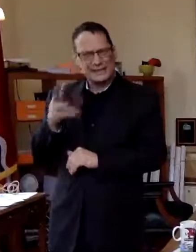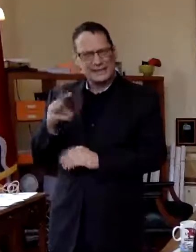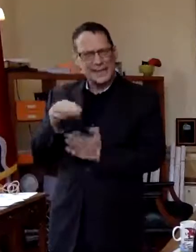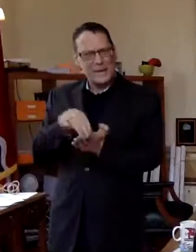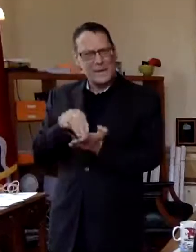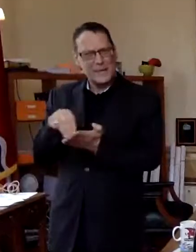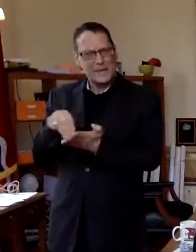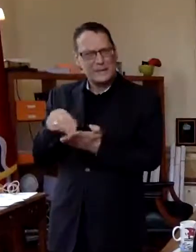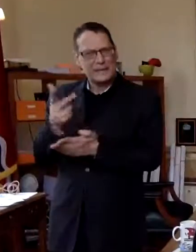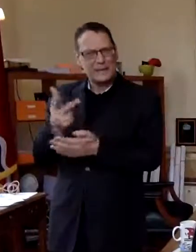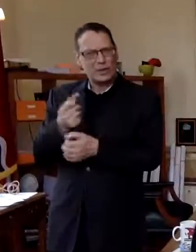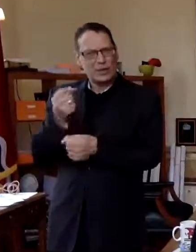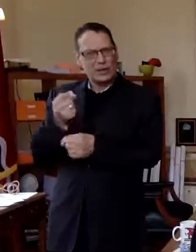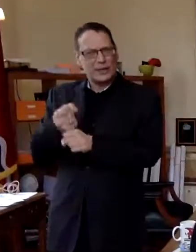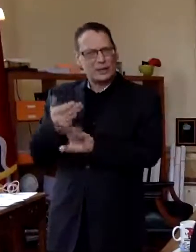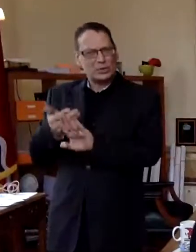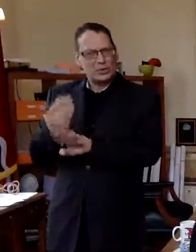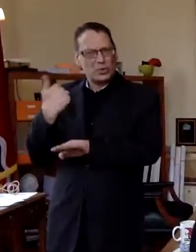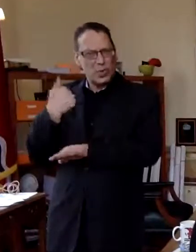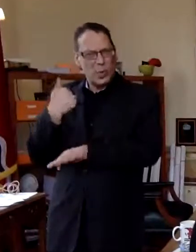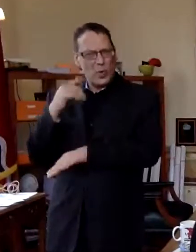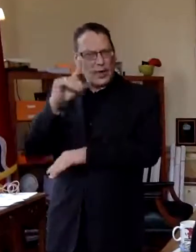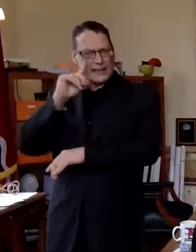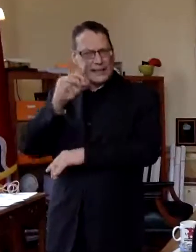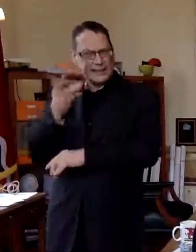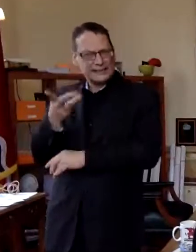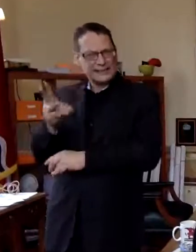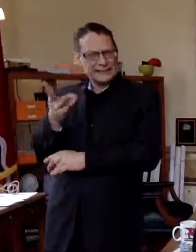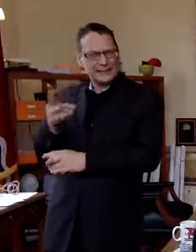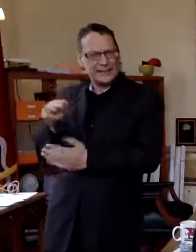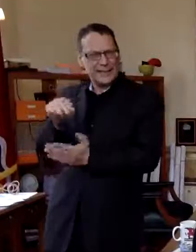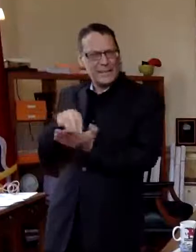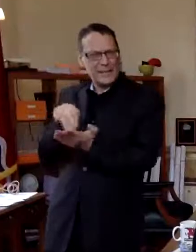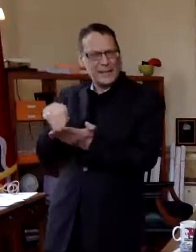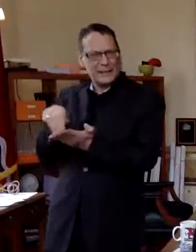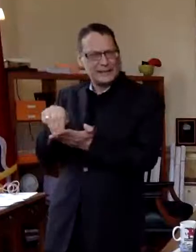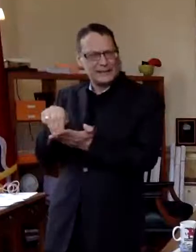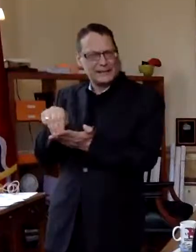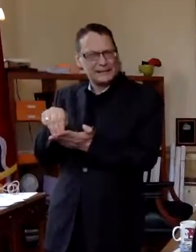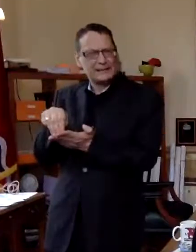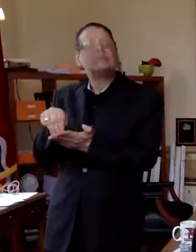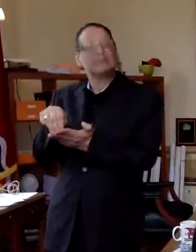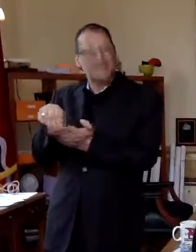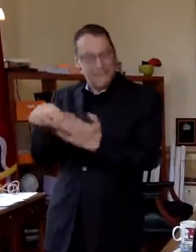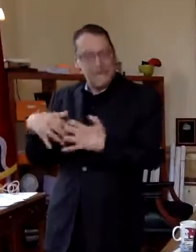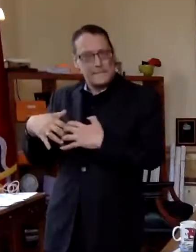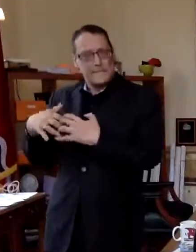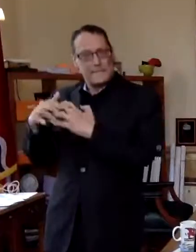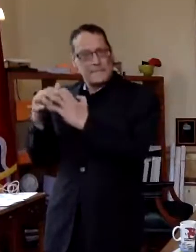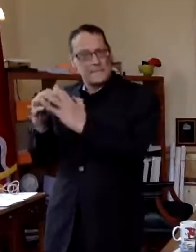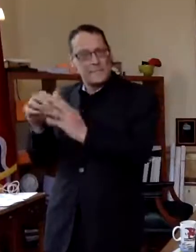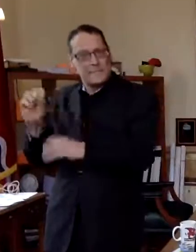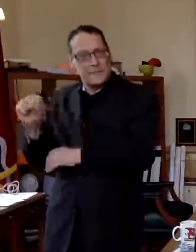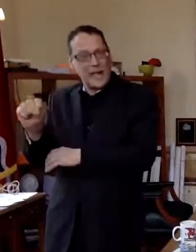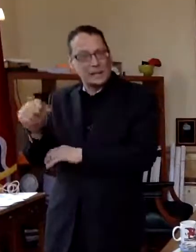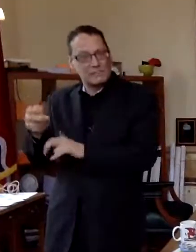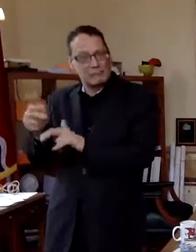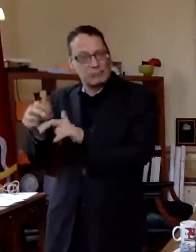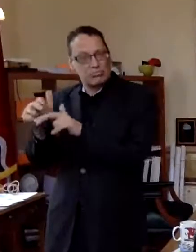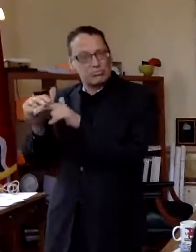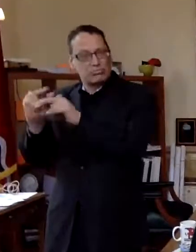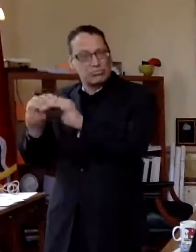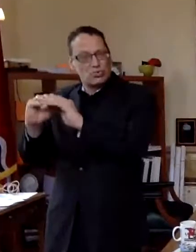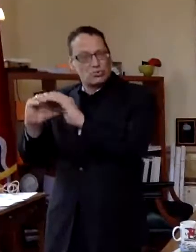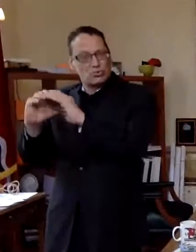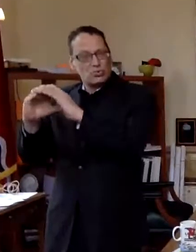three years ago and um so it has been built up somewhat but i have to tell you that's